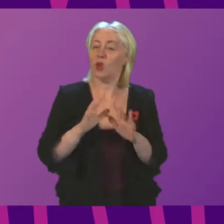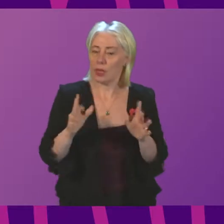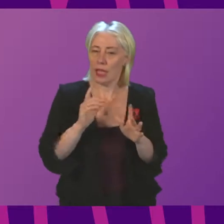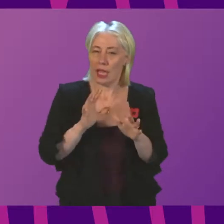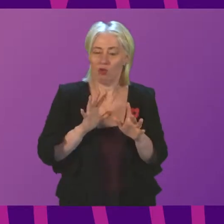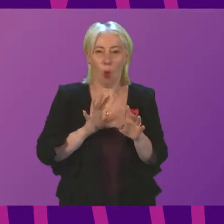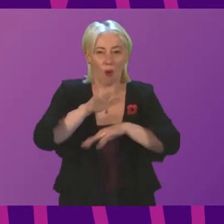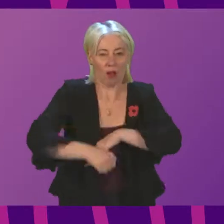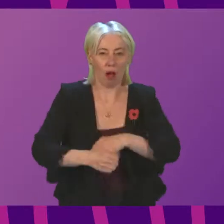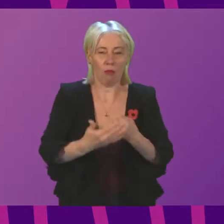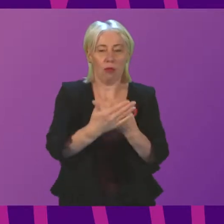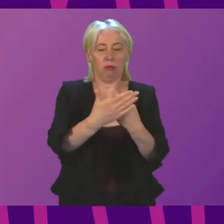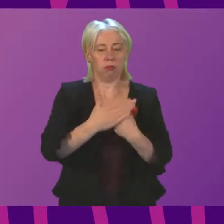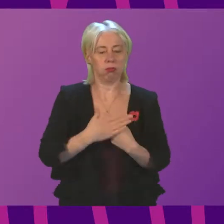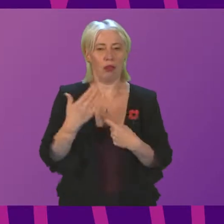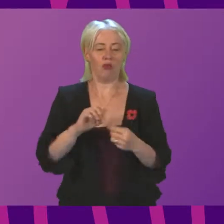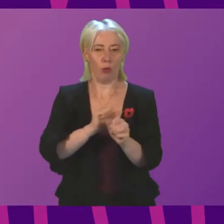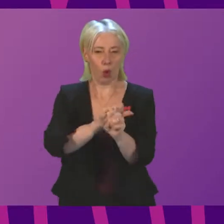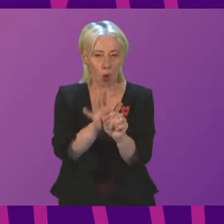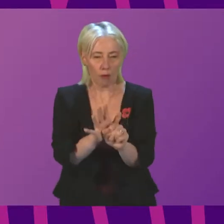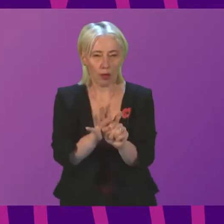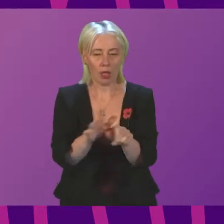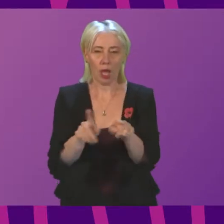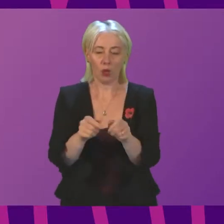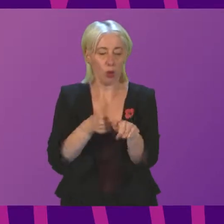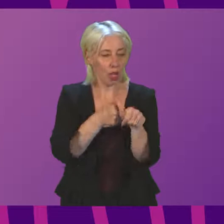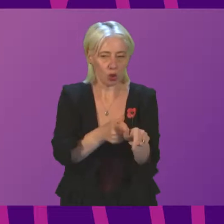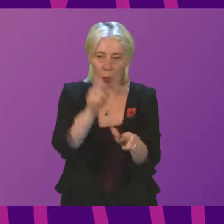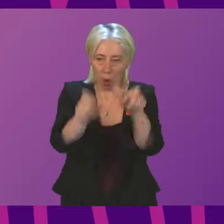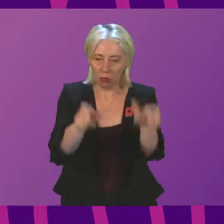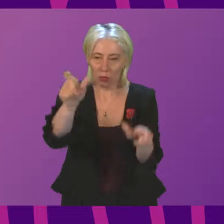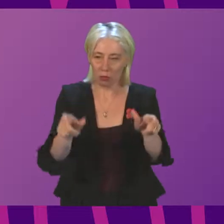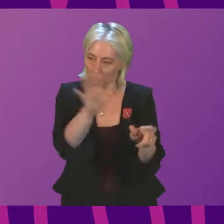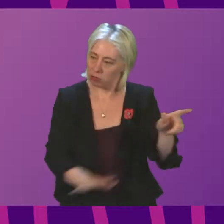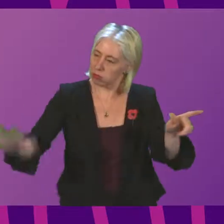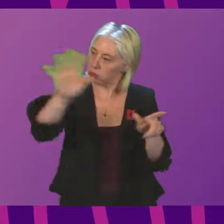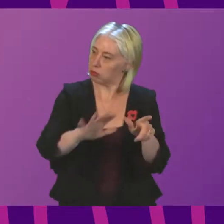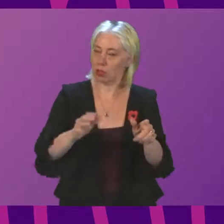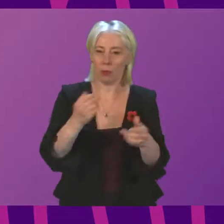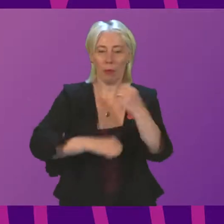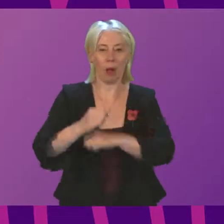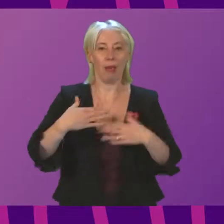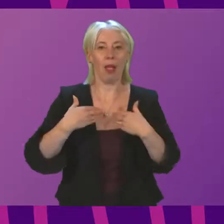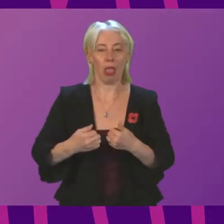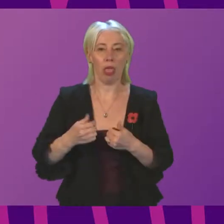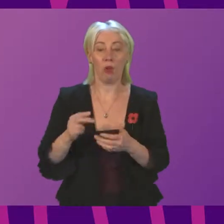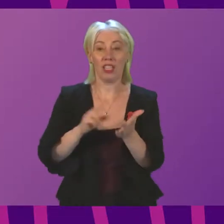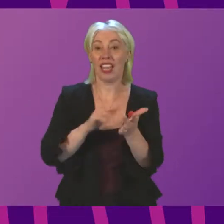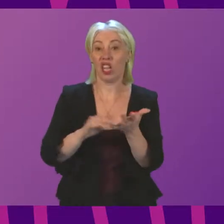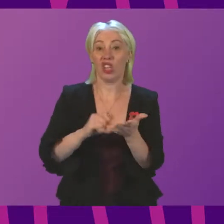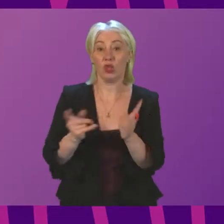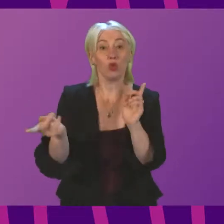that we have faced with COVID and ensure we support the population to health and we need the National Health Service to deliver on that objective.